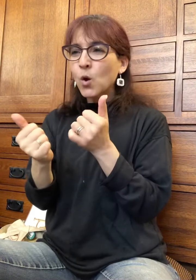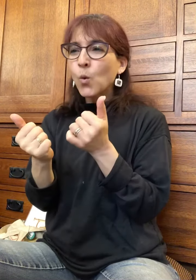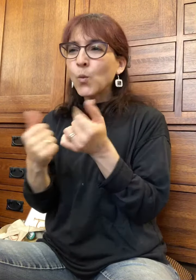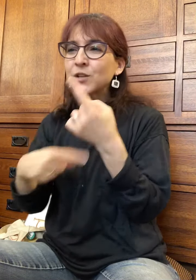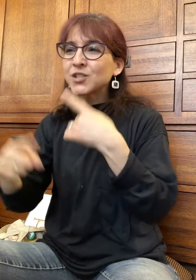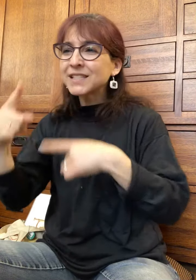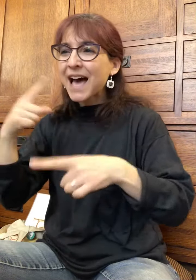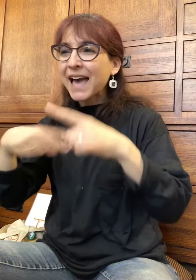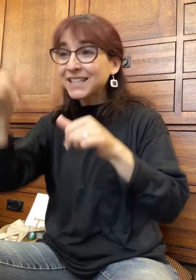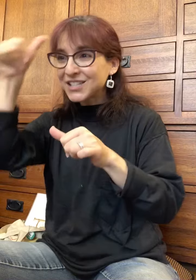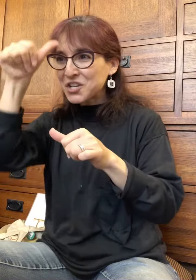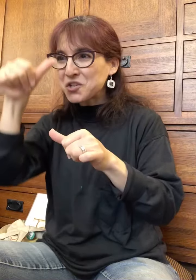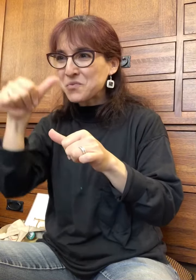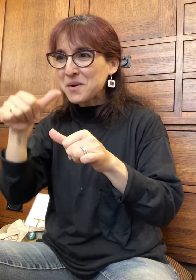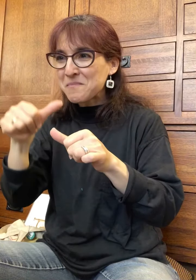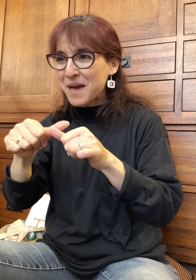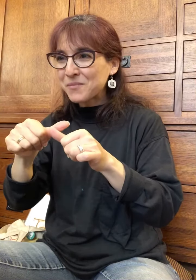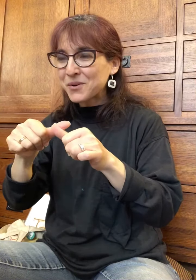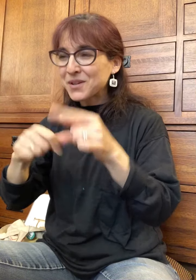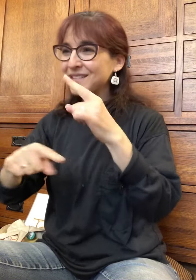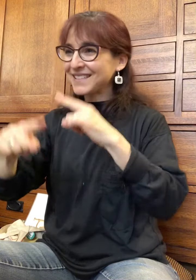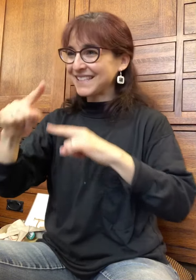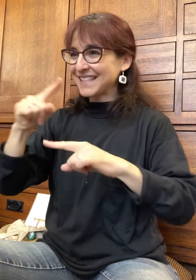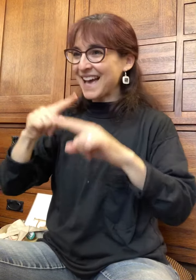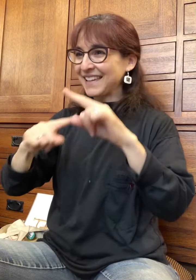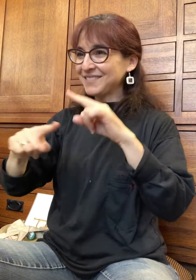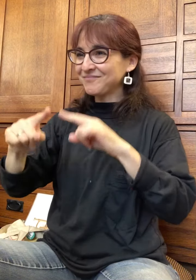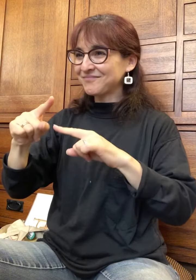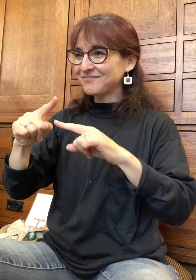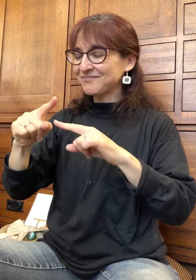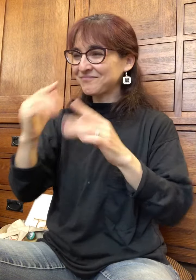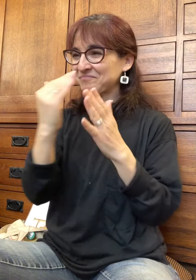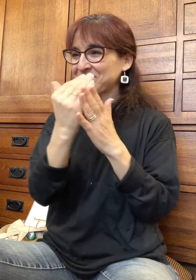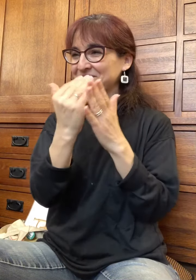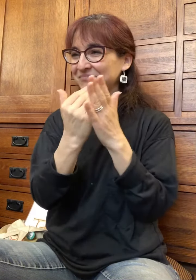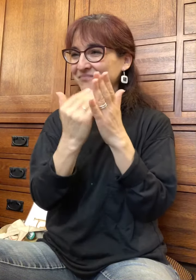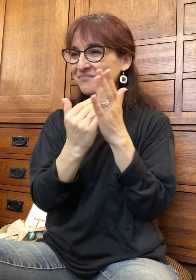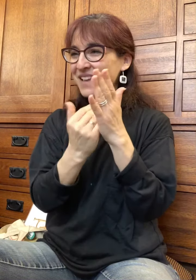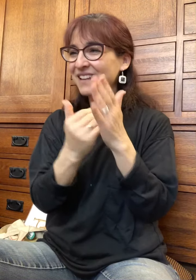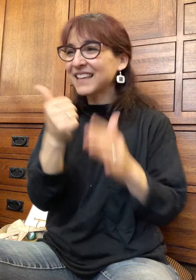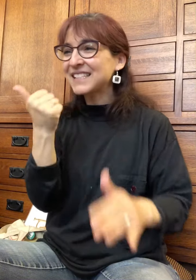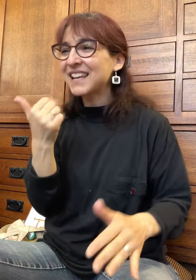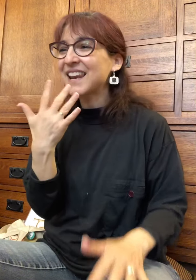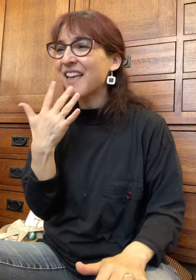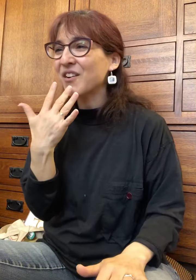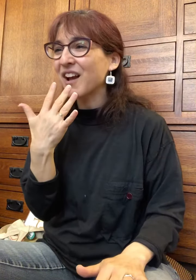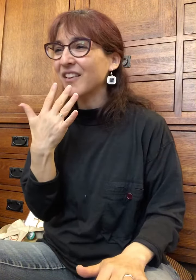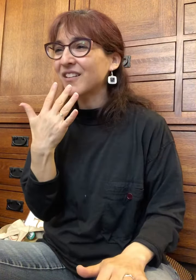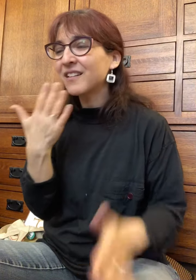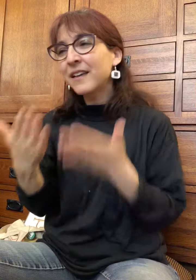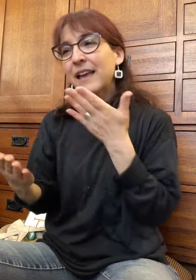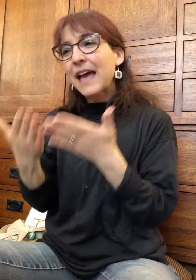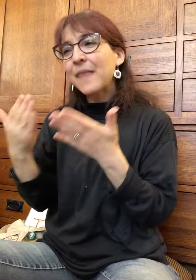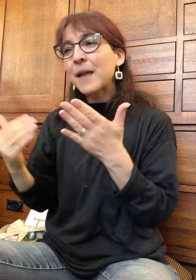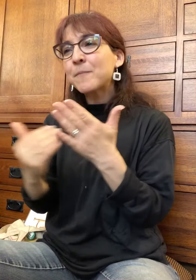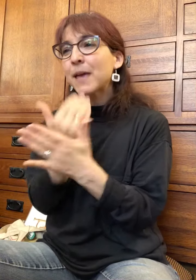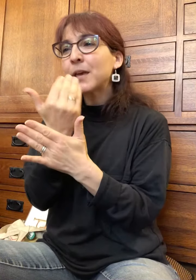Which signs did you remember to sign? Make a list in another color. And then maybe